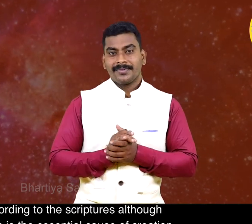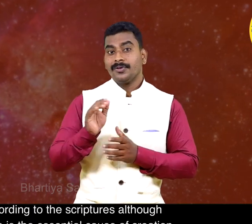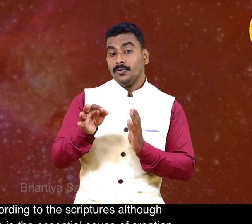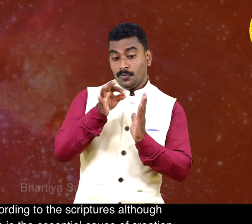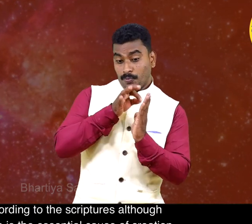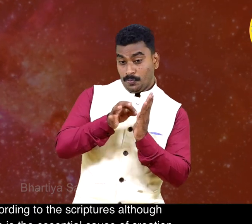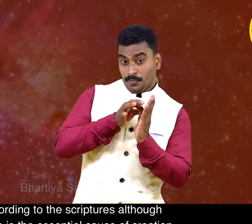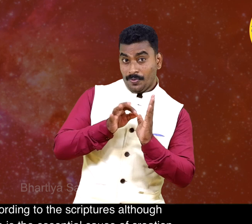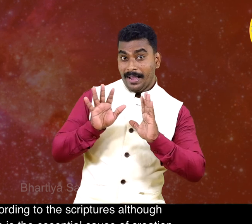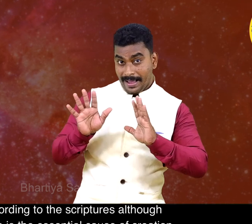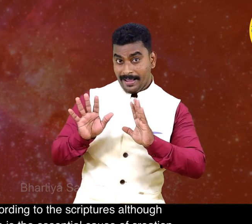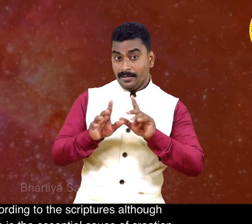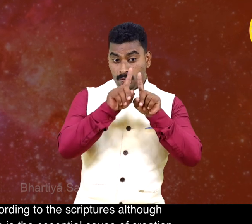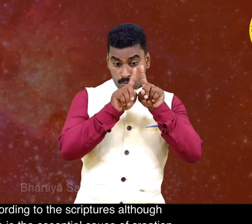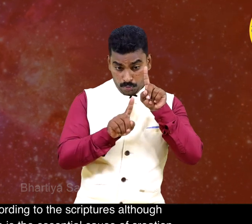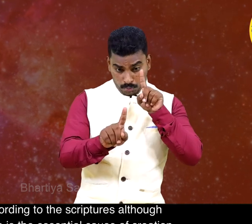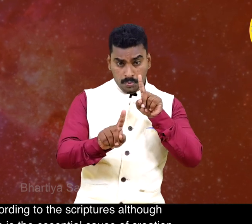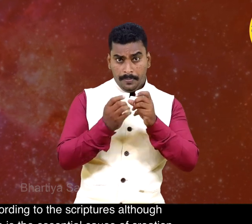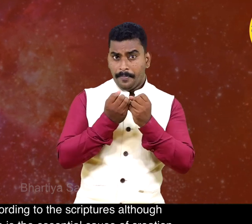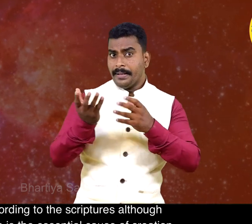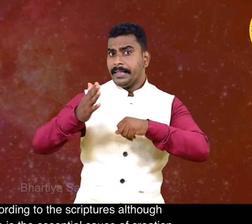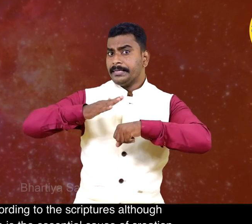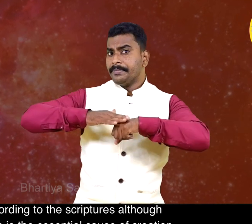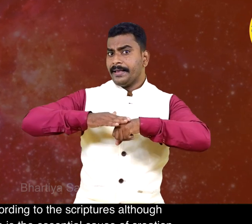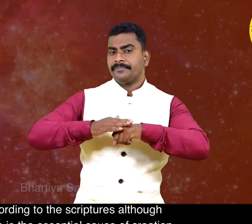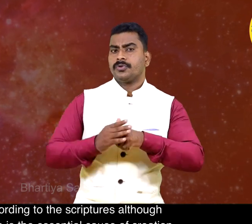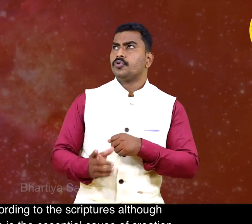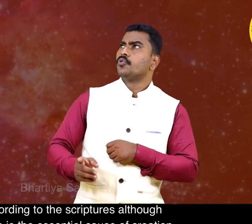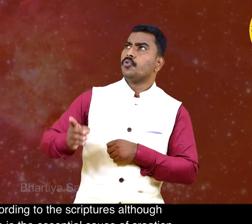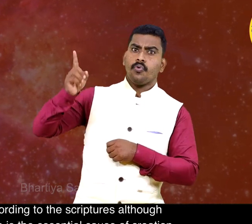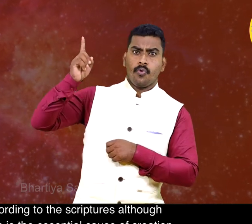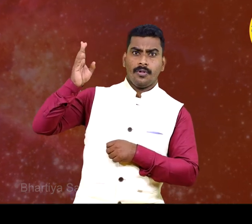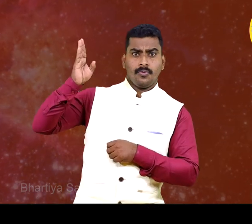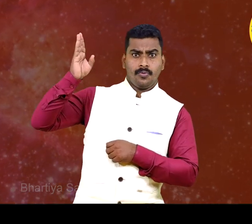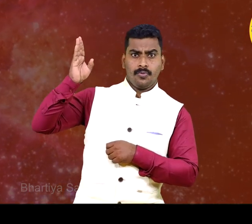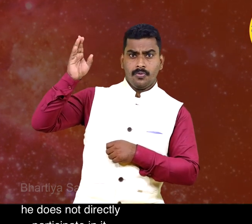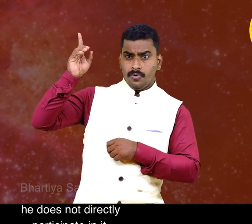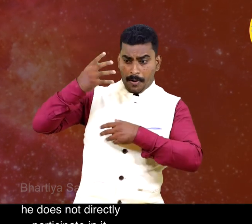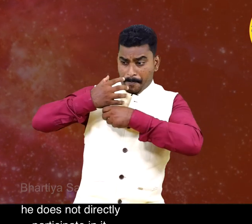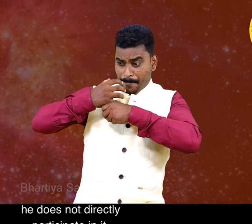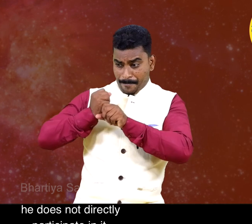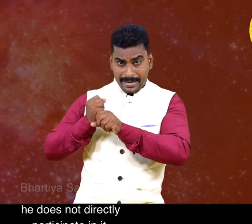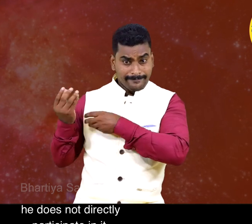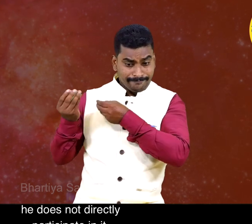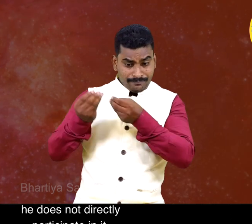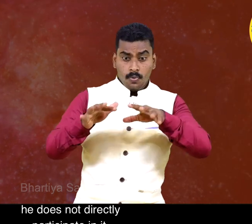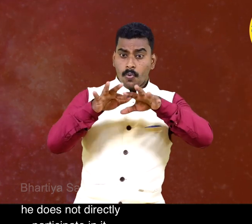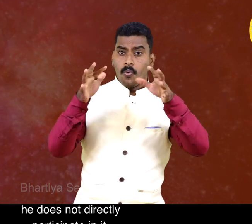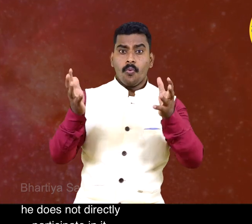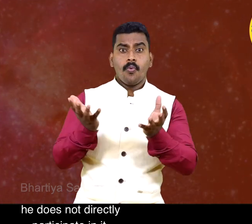although Ishwara is the essential cause of creation, he does not directly participate in